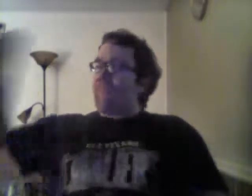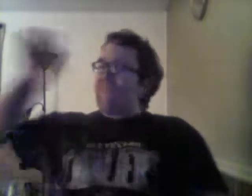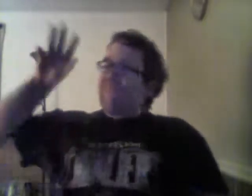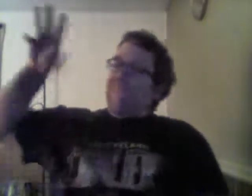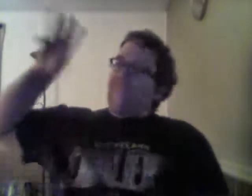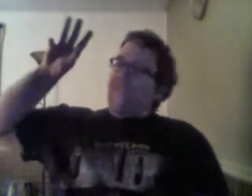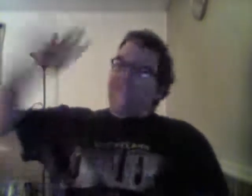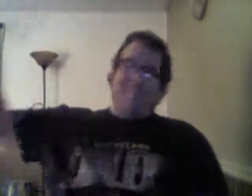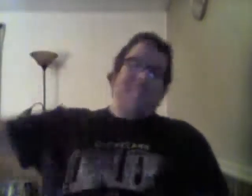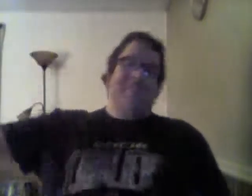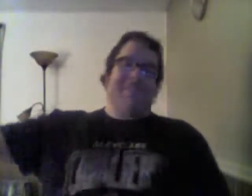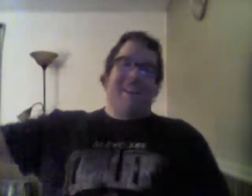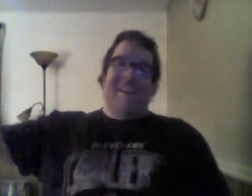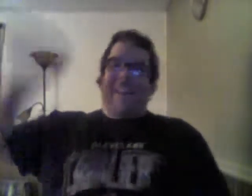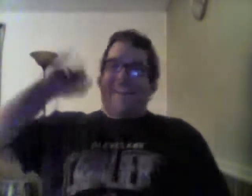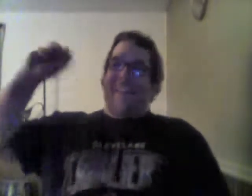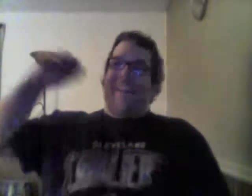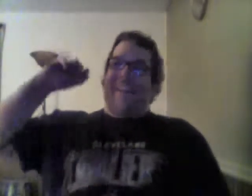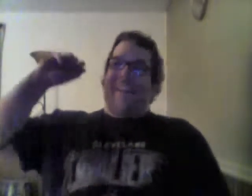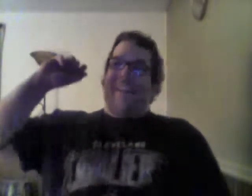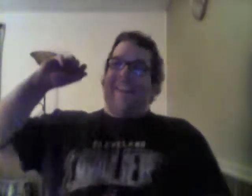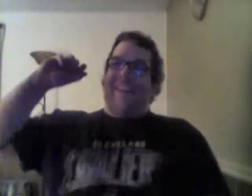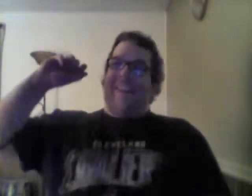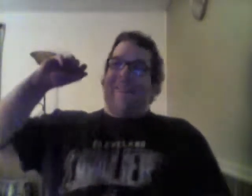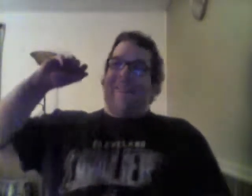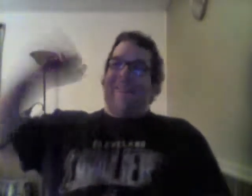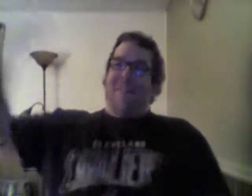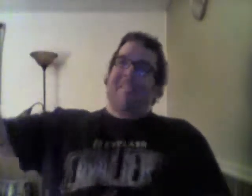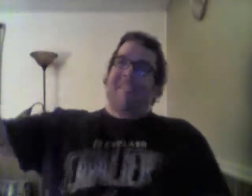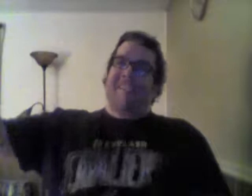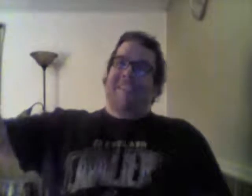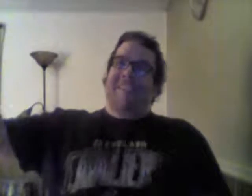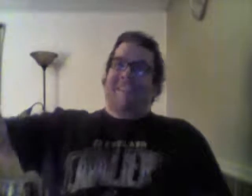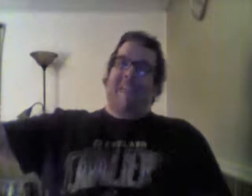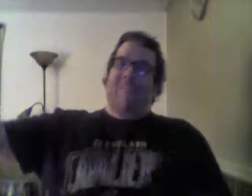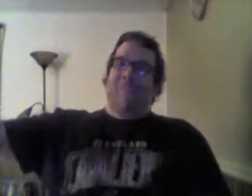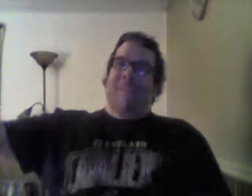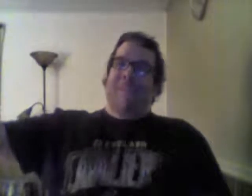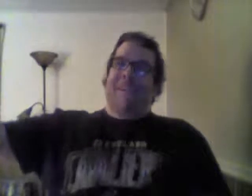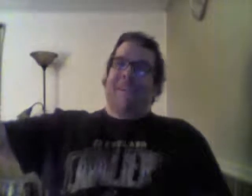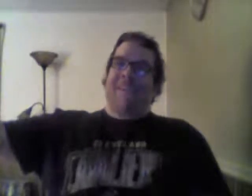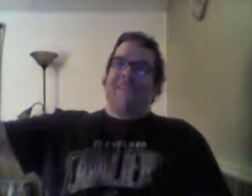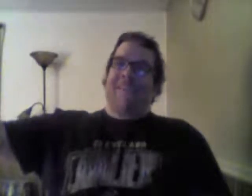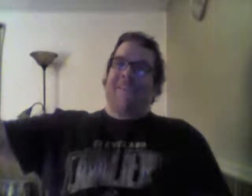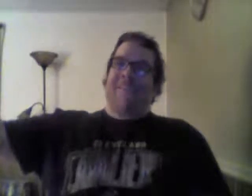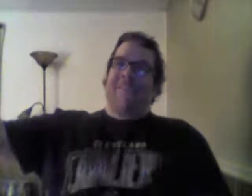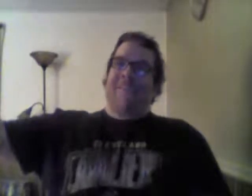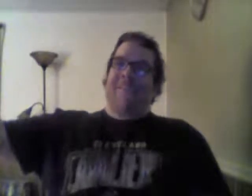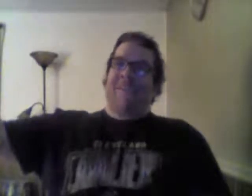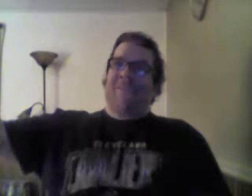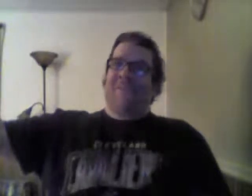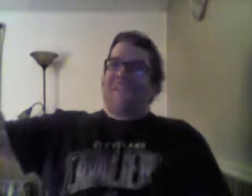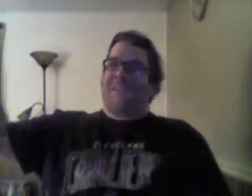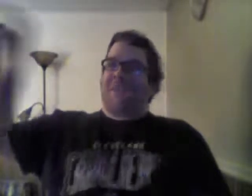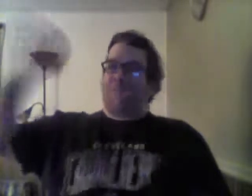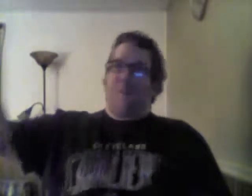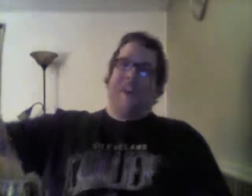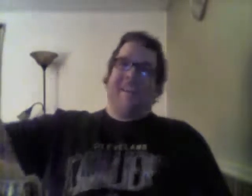So, this starts out, like, with these skateboarder kids who also like to do pranks